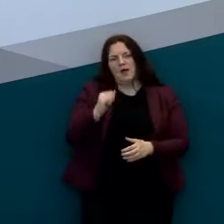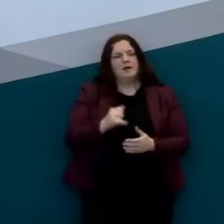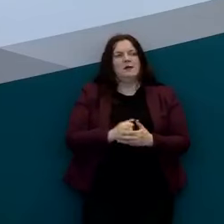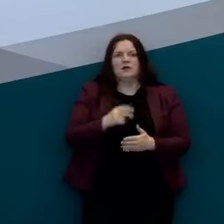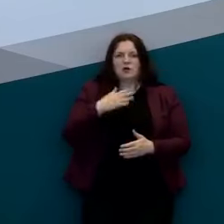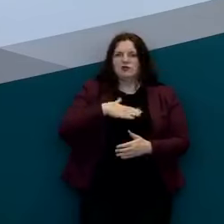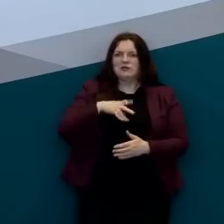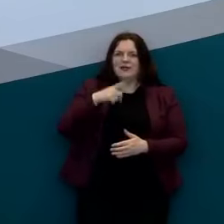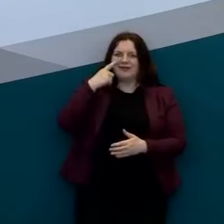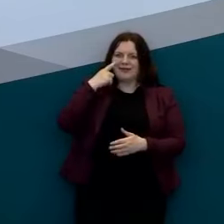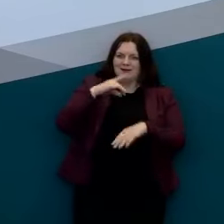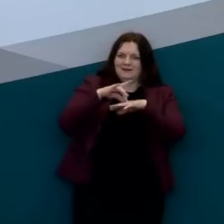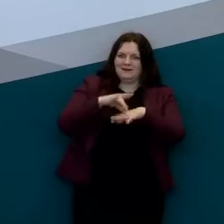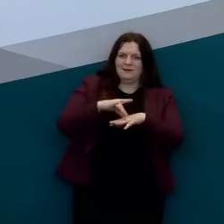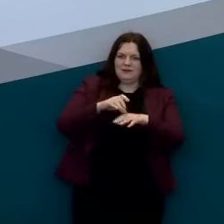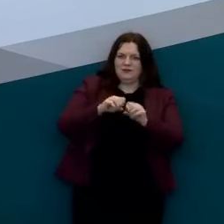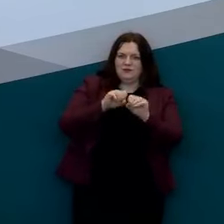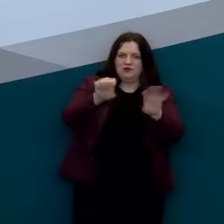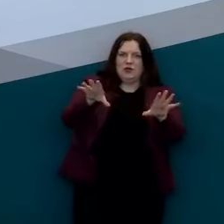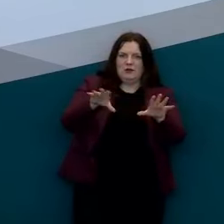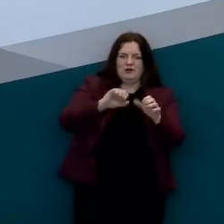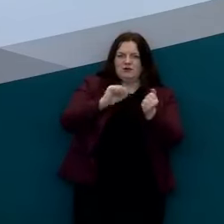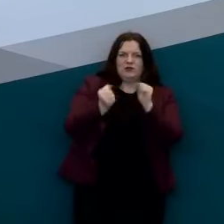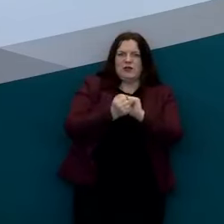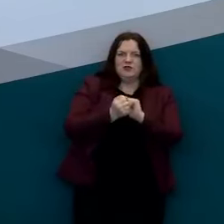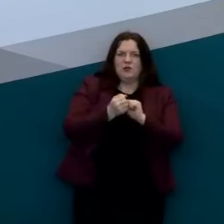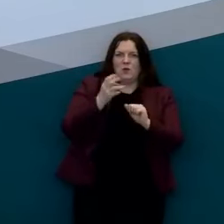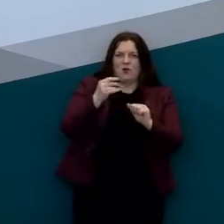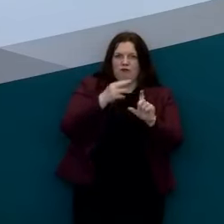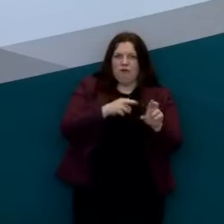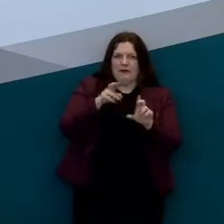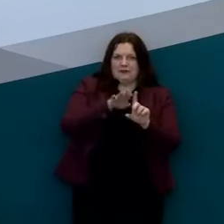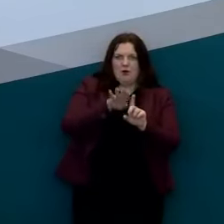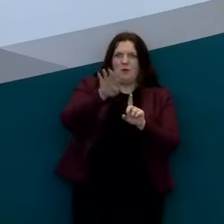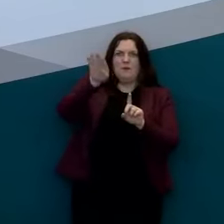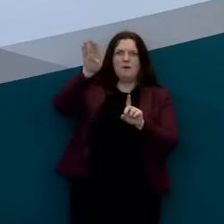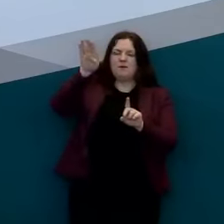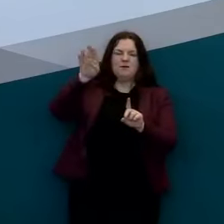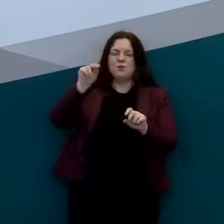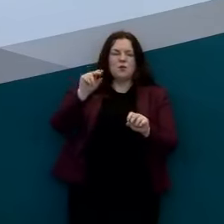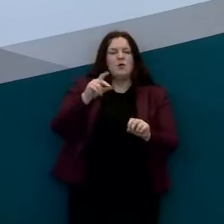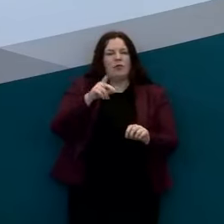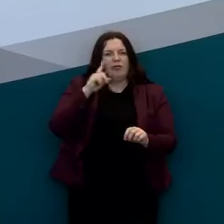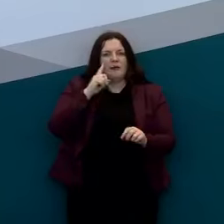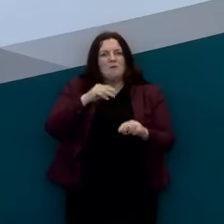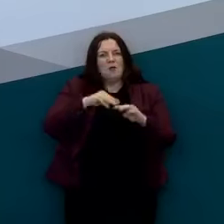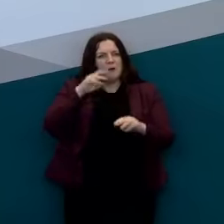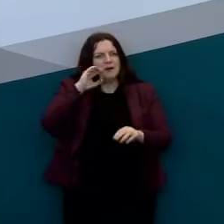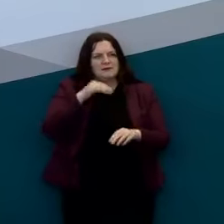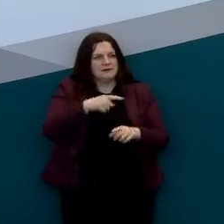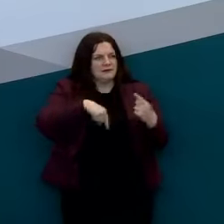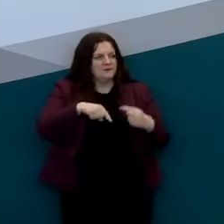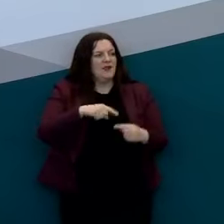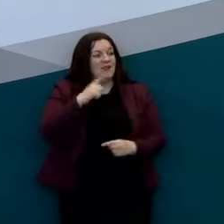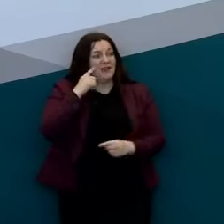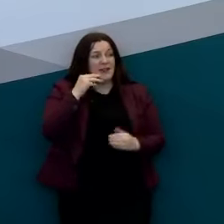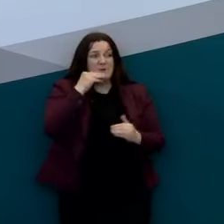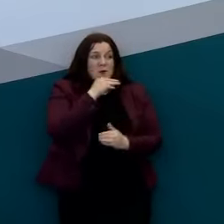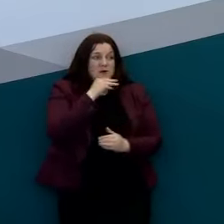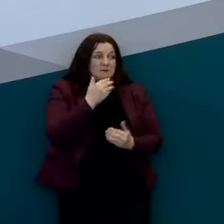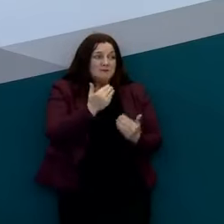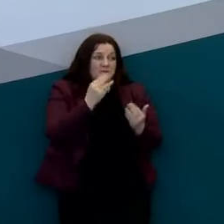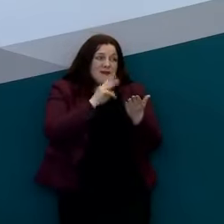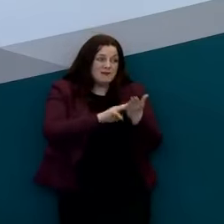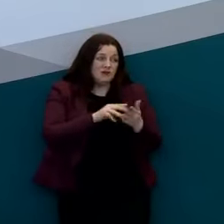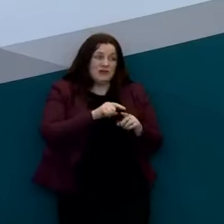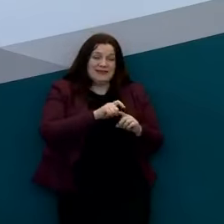than that per se solely a change in the underlying uh rate of the disease i think the important message to leave you with sorry is that we still see some